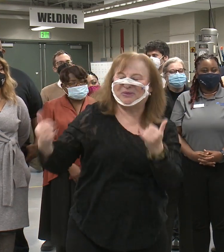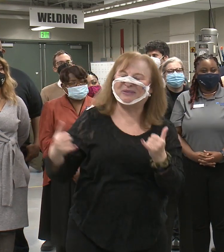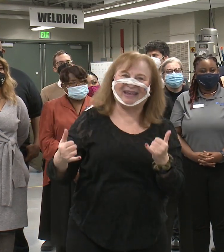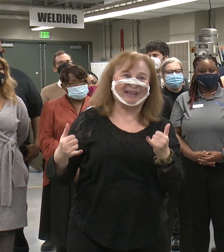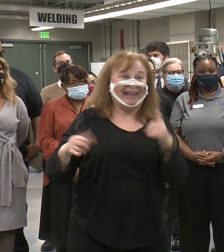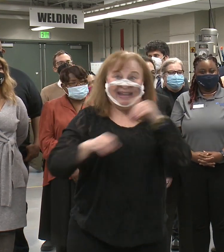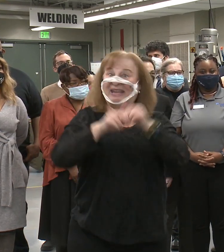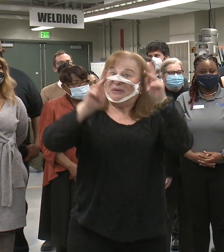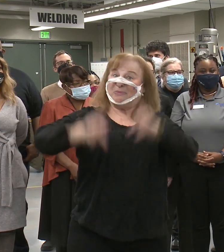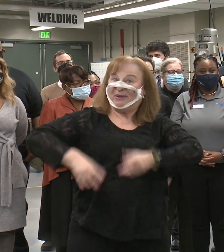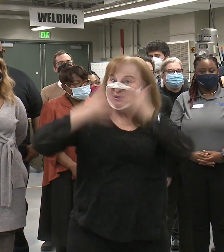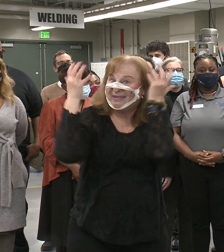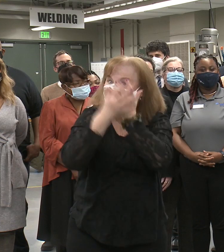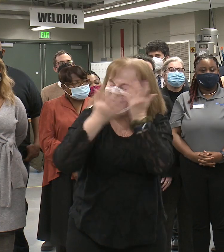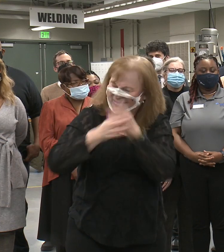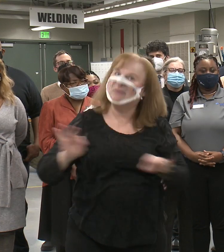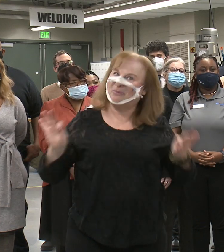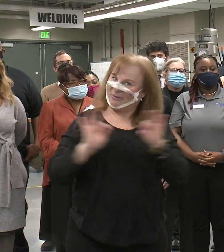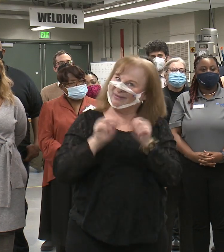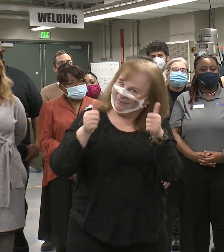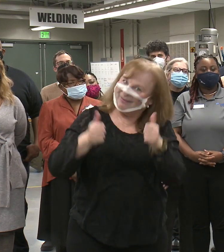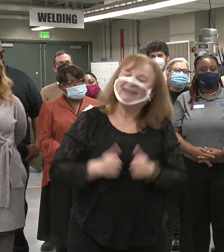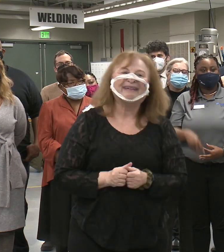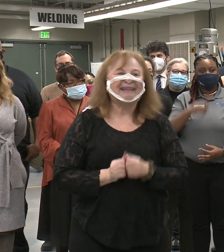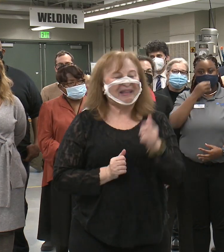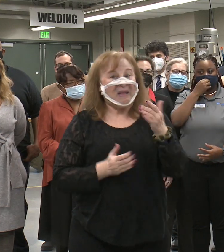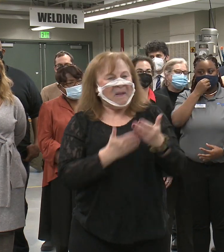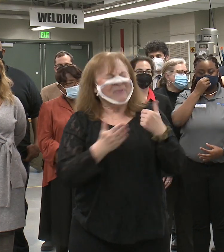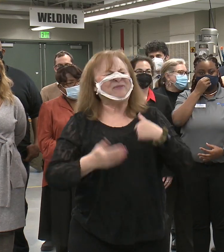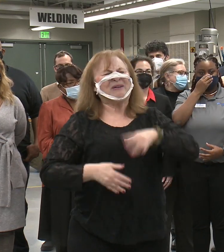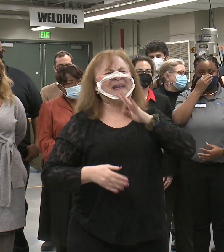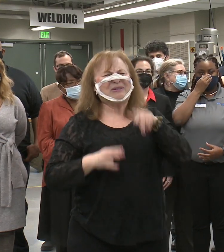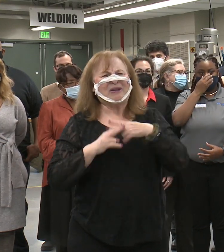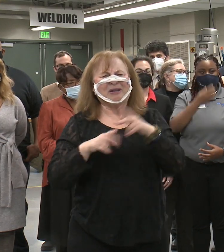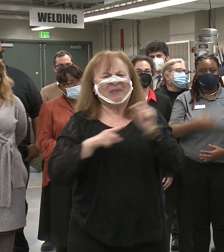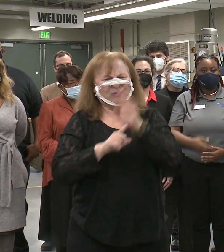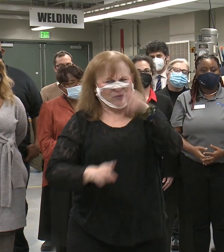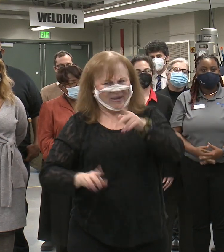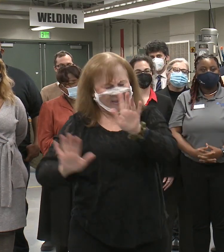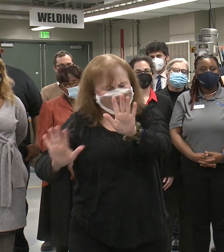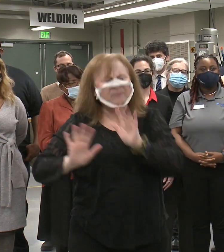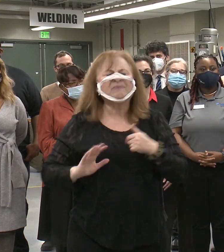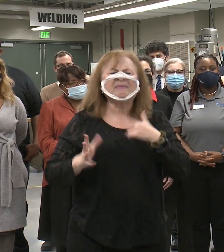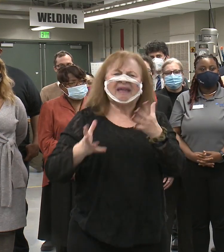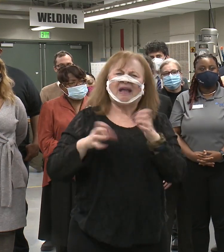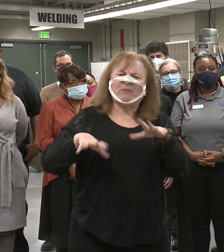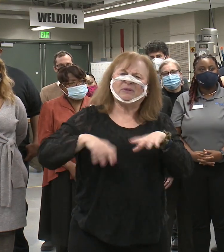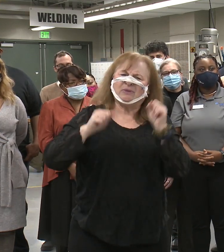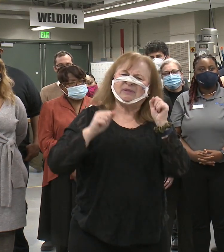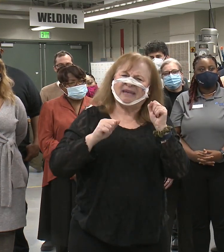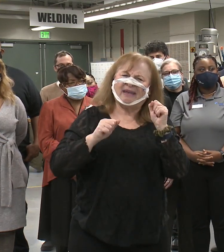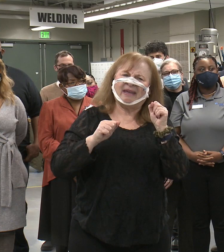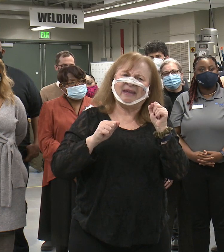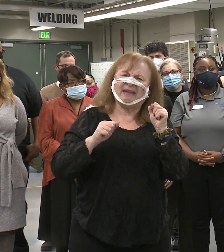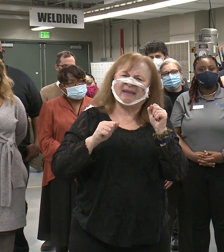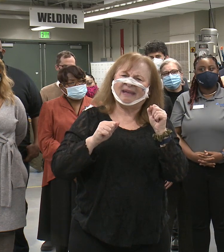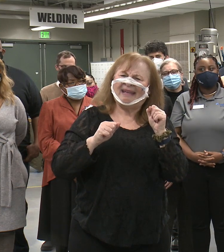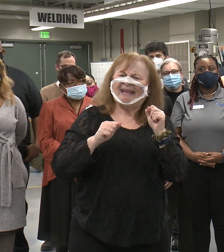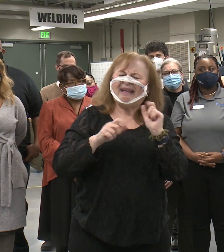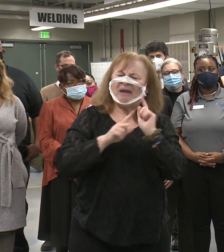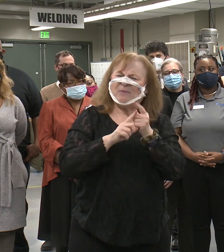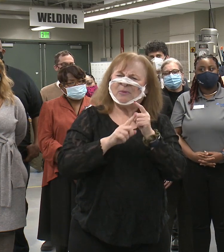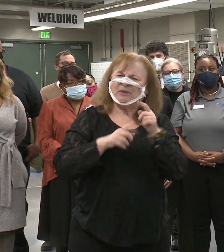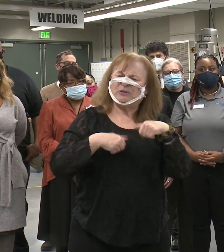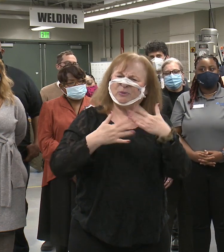In person, exactly. So important. Before I talk about Train-Up, I want to take a moment to provide some context.